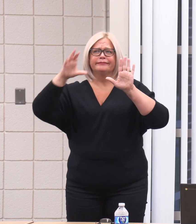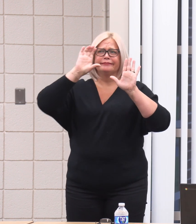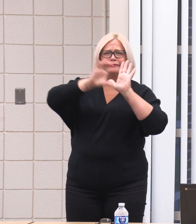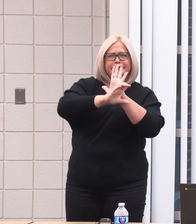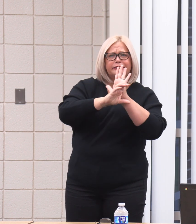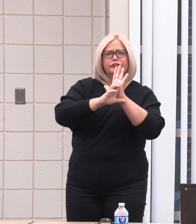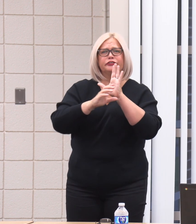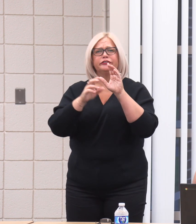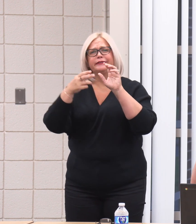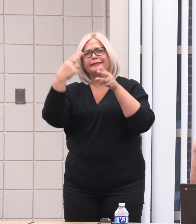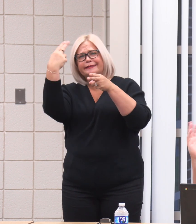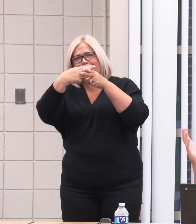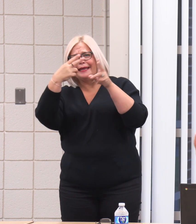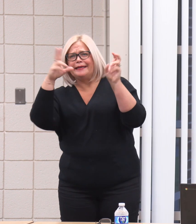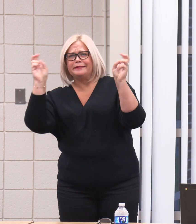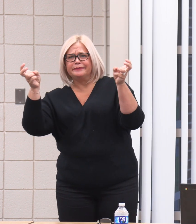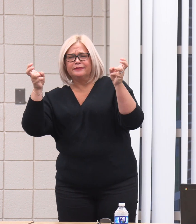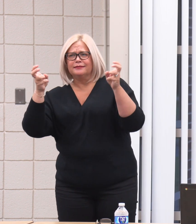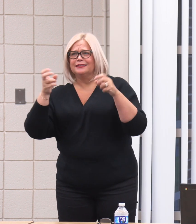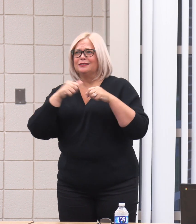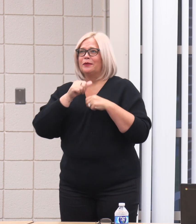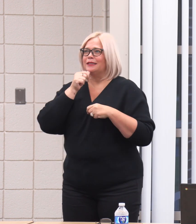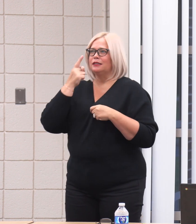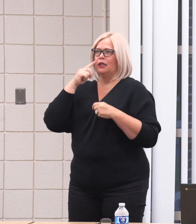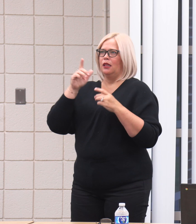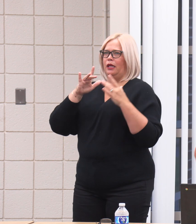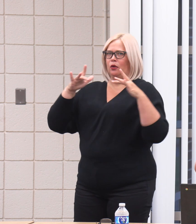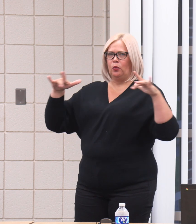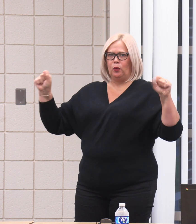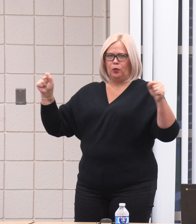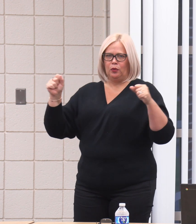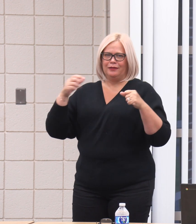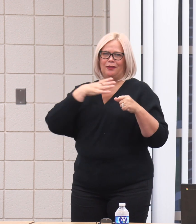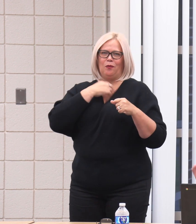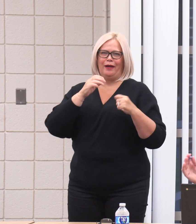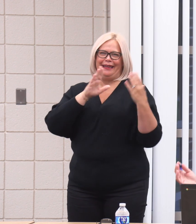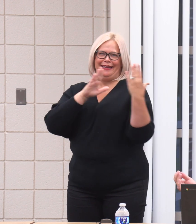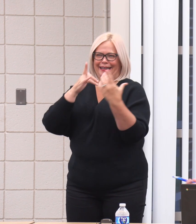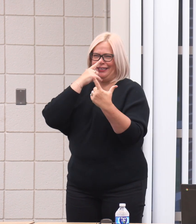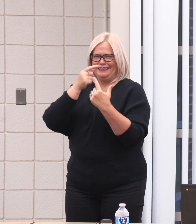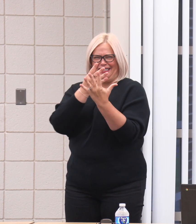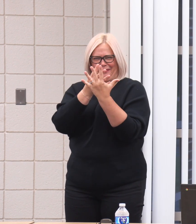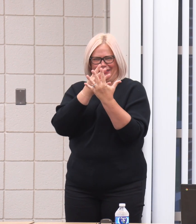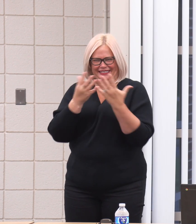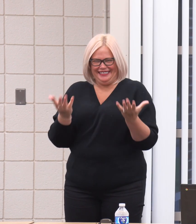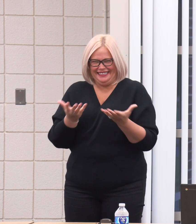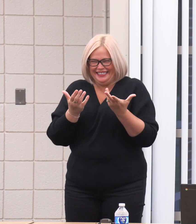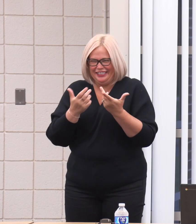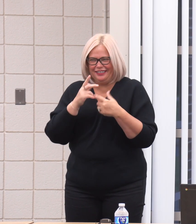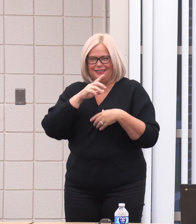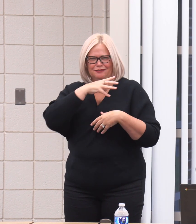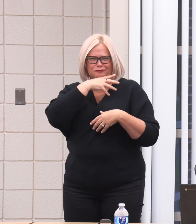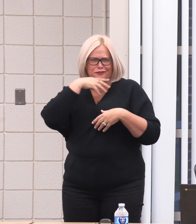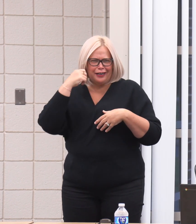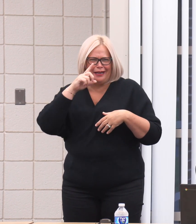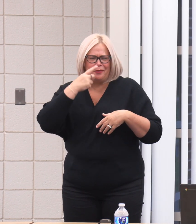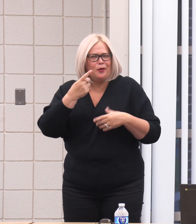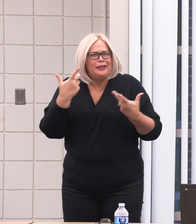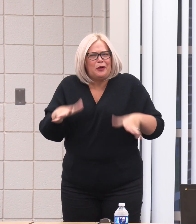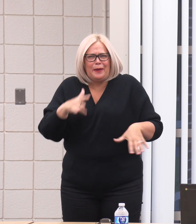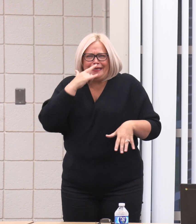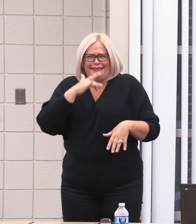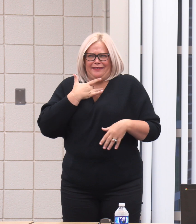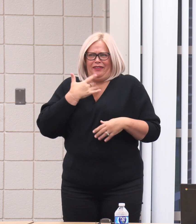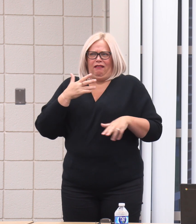say, yeah, this doesn't look like, you know, I've heard people say, well, the white walls kind of looks like a prison in here. It's the last thing you want kids